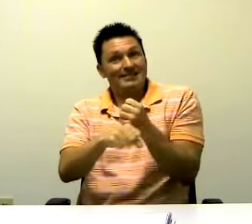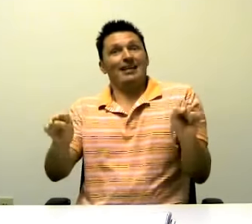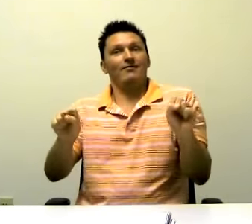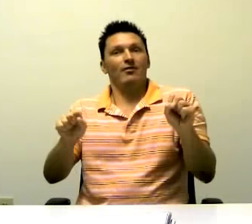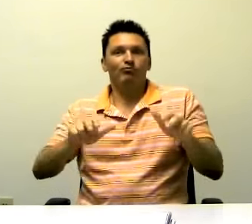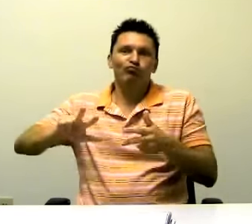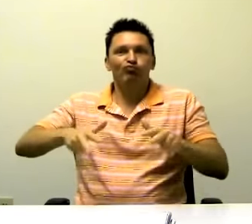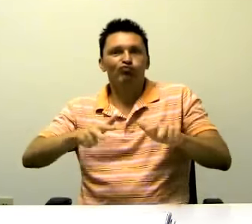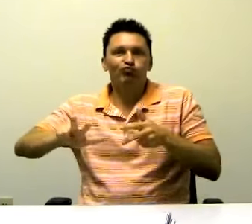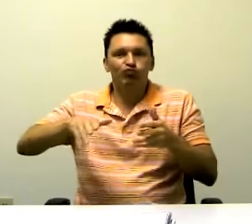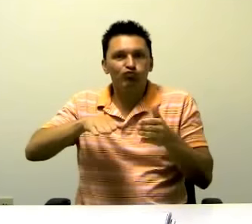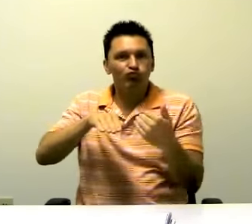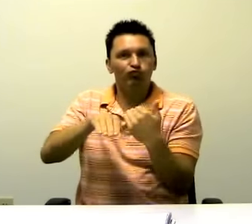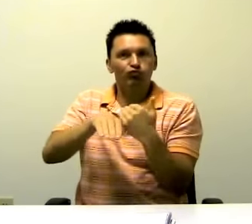to share how to become a safe pedestrian.